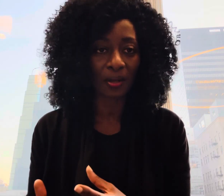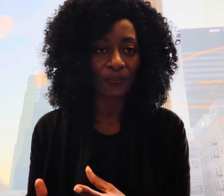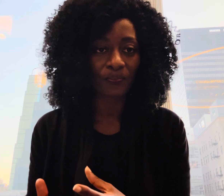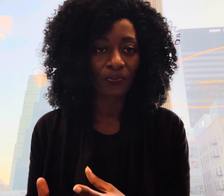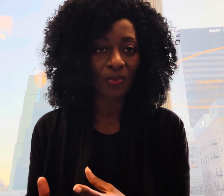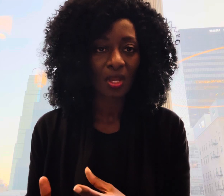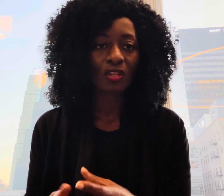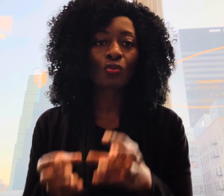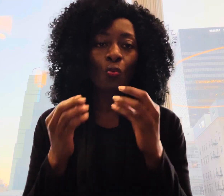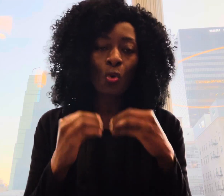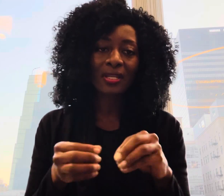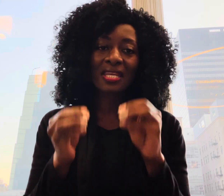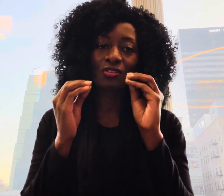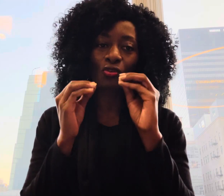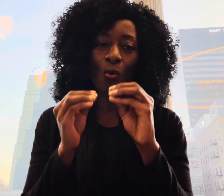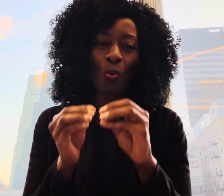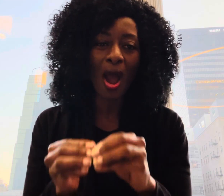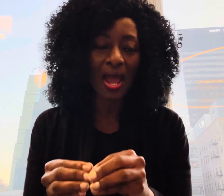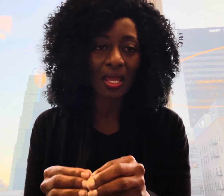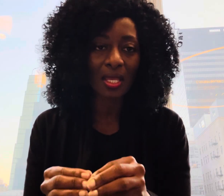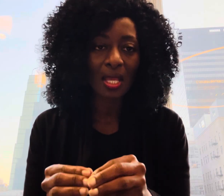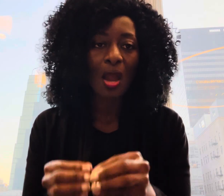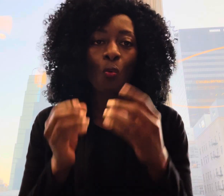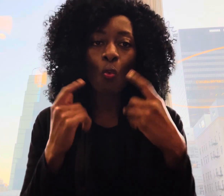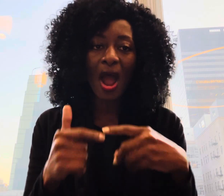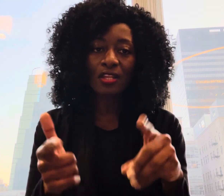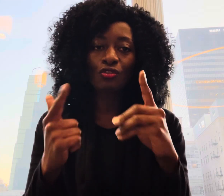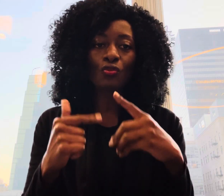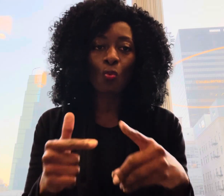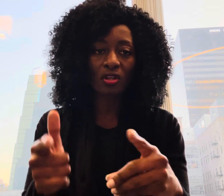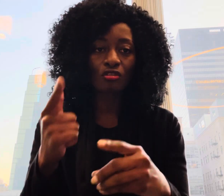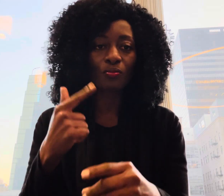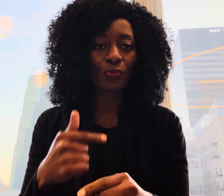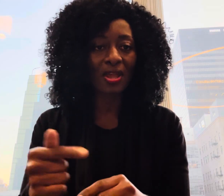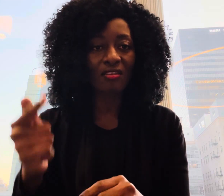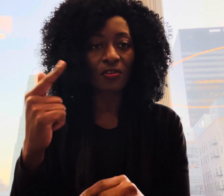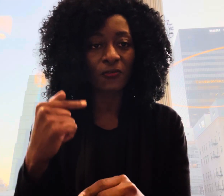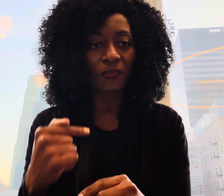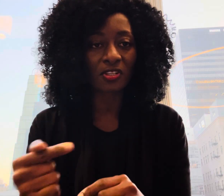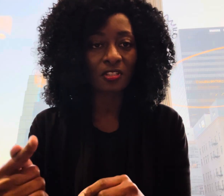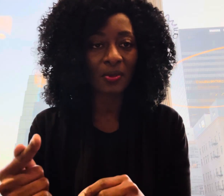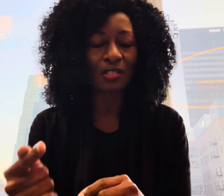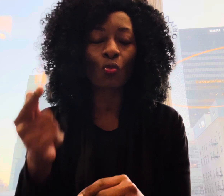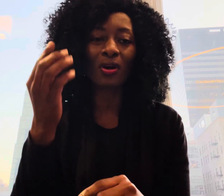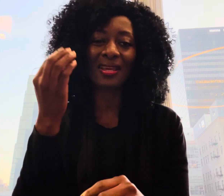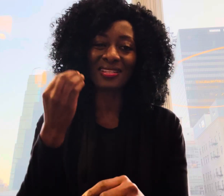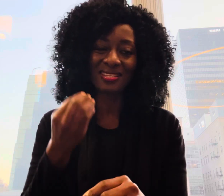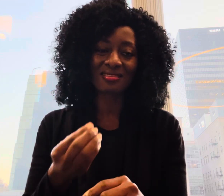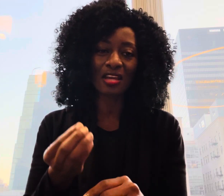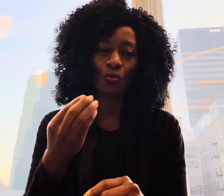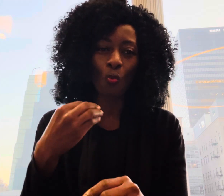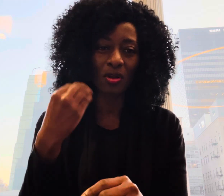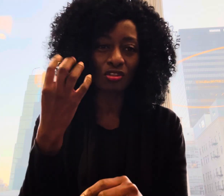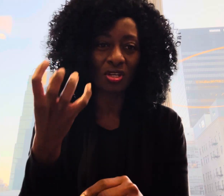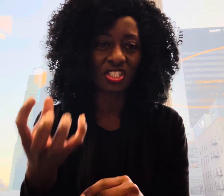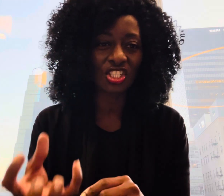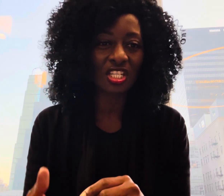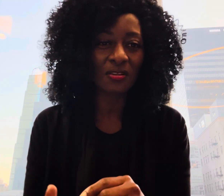so what is your why why do you want to pray in the first place what is it that you want to achieve